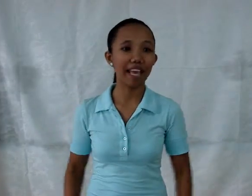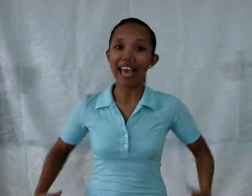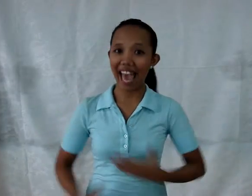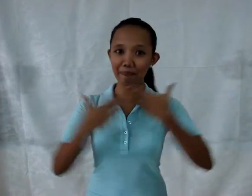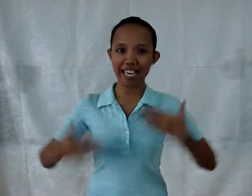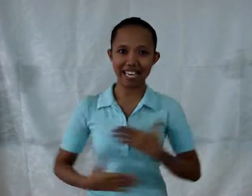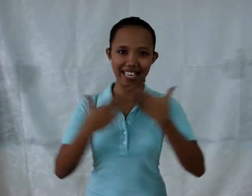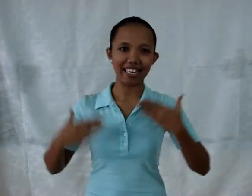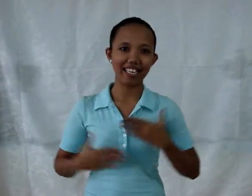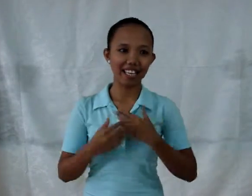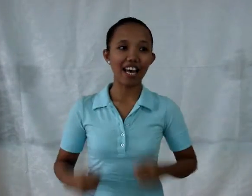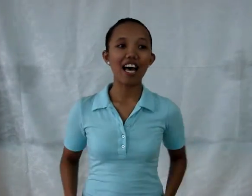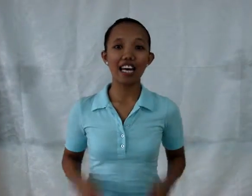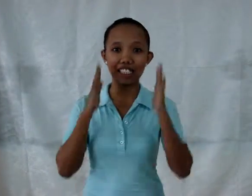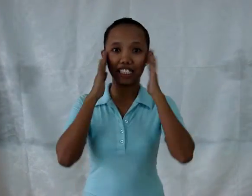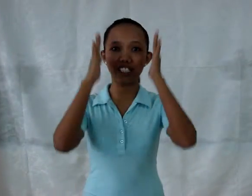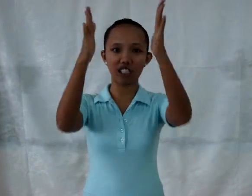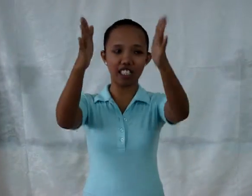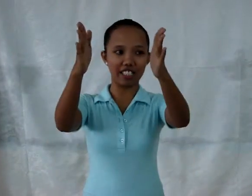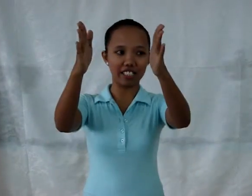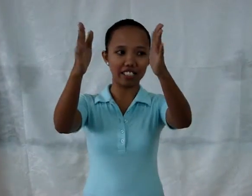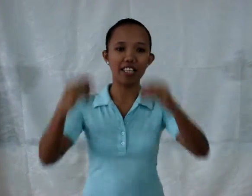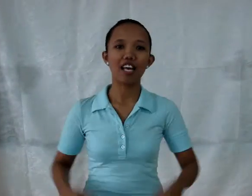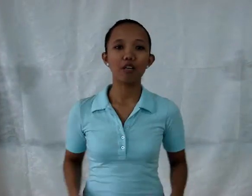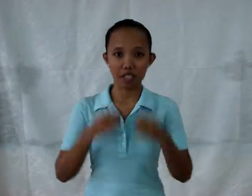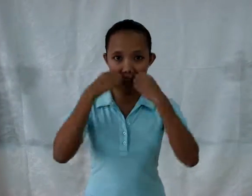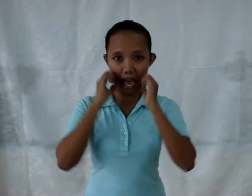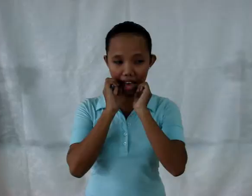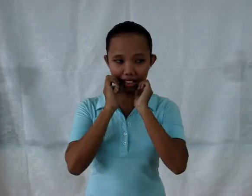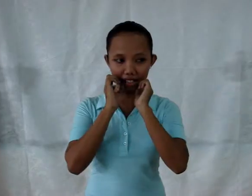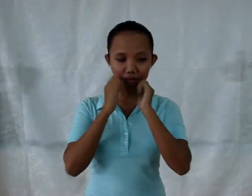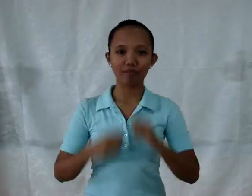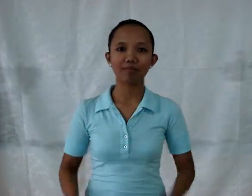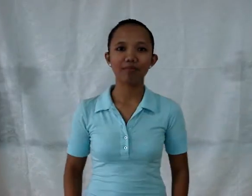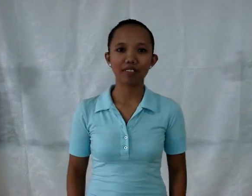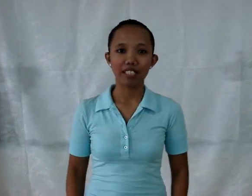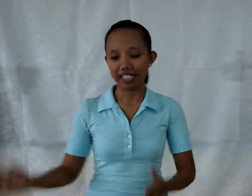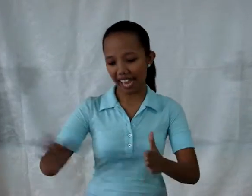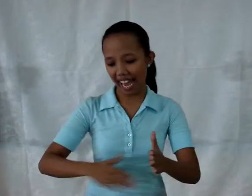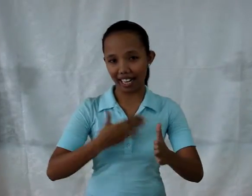Happy. Attention. Sad. Sand.